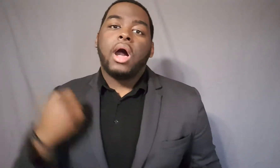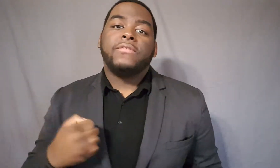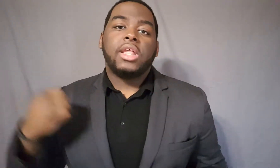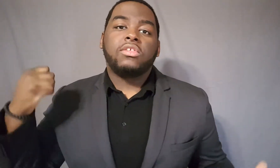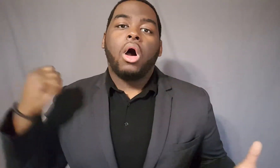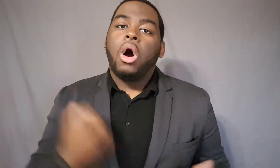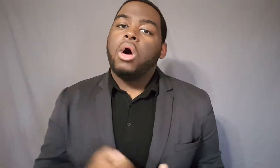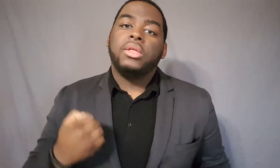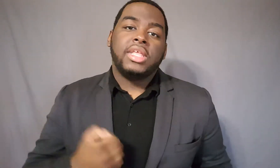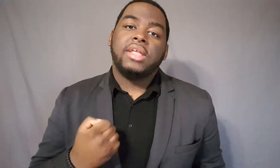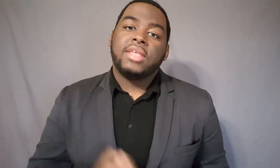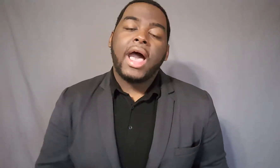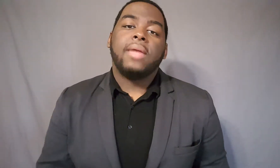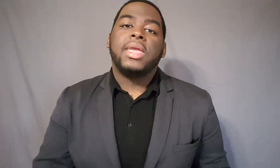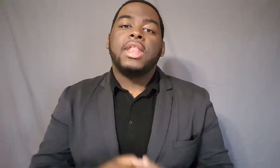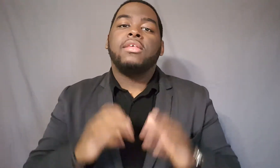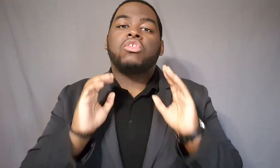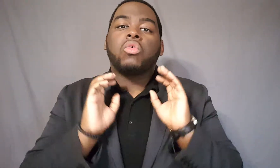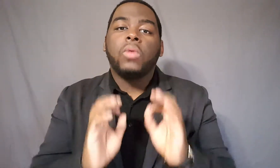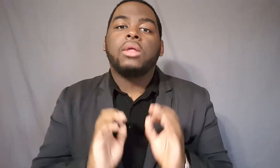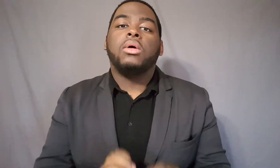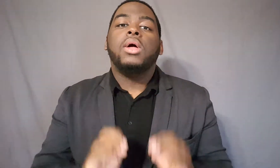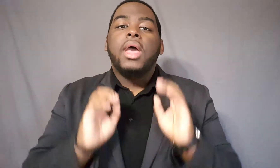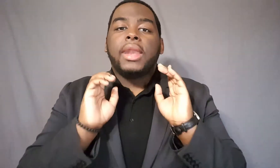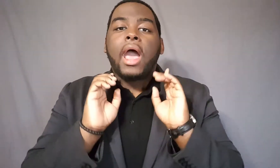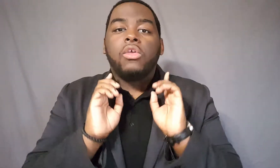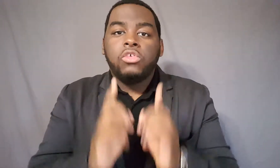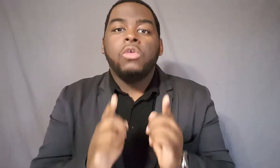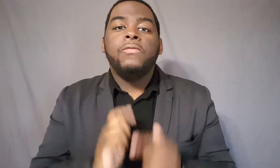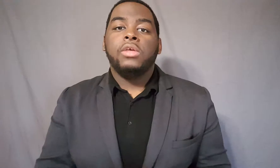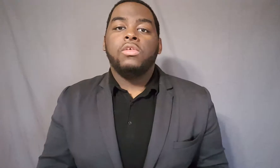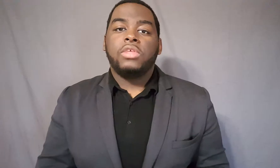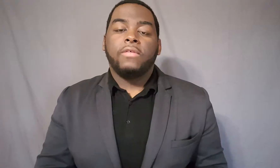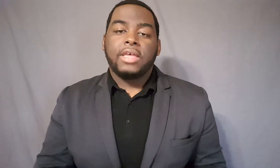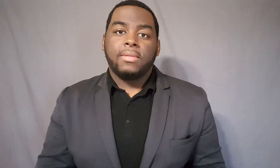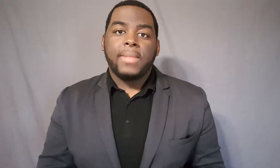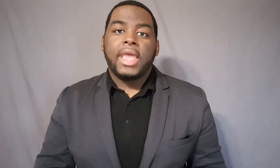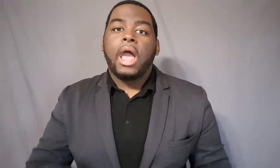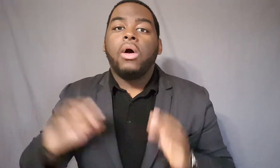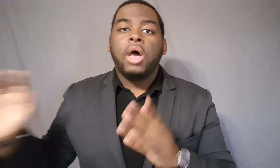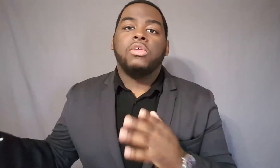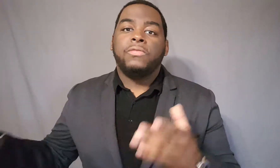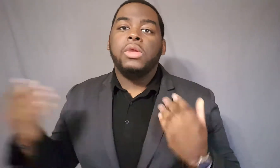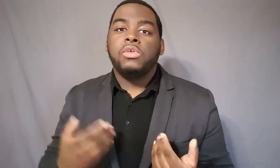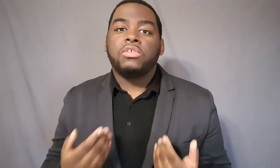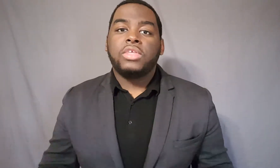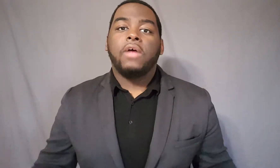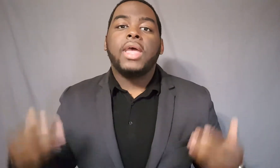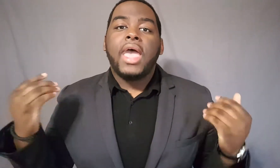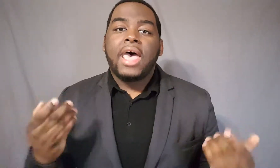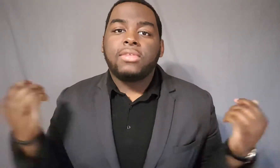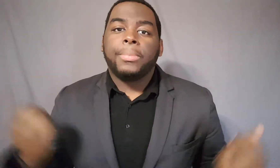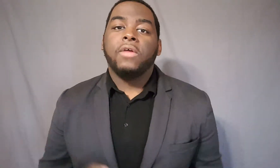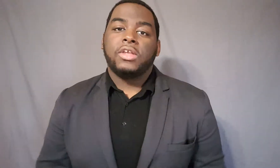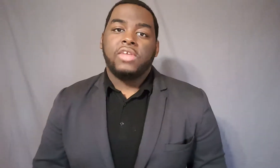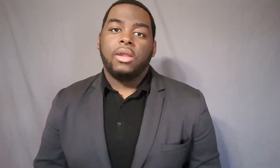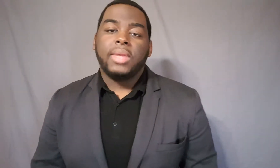confidence all the time. It is critical in how you view yourself as a man, how others view yourself as the perfect gentleman.